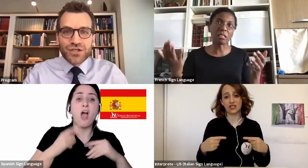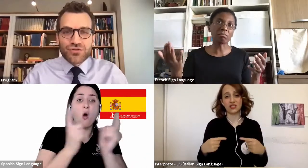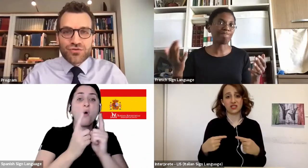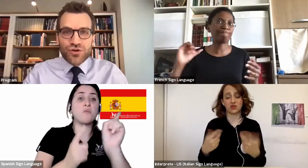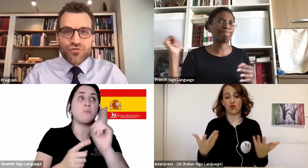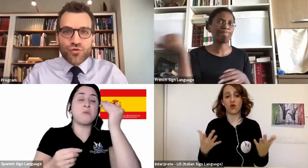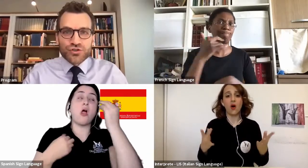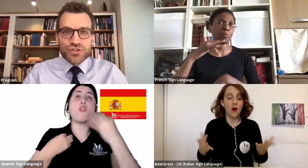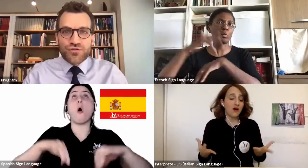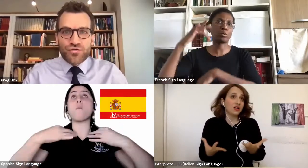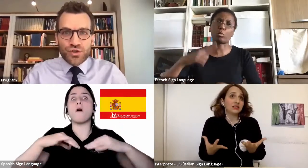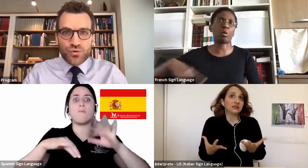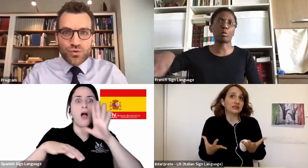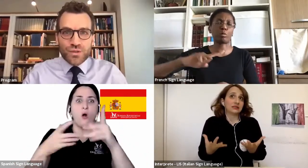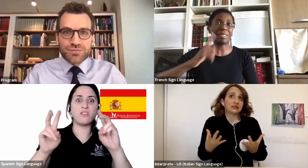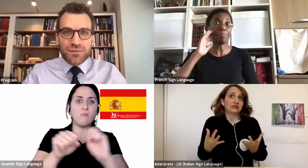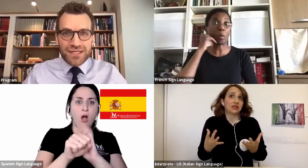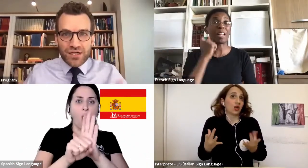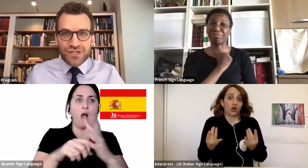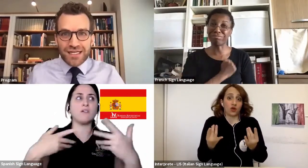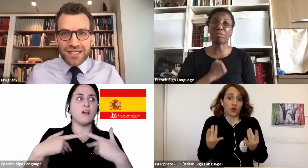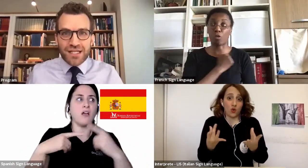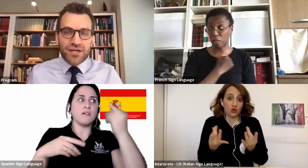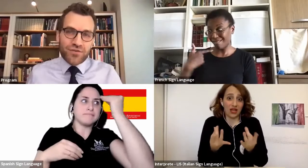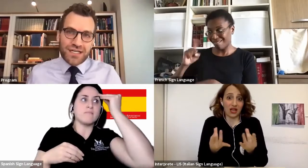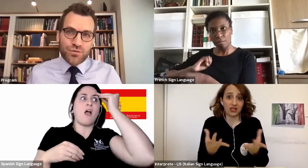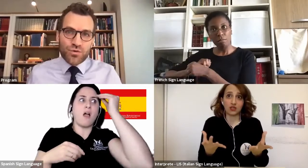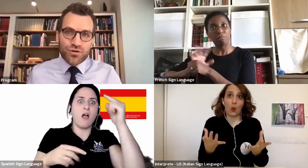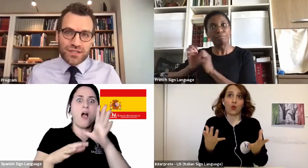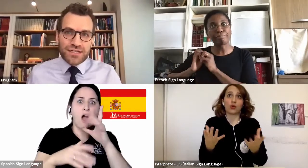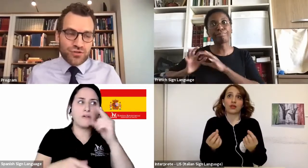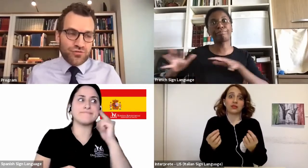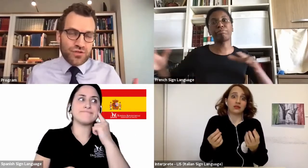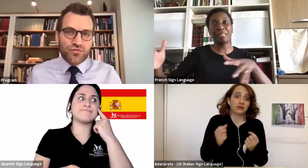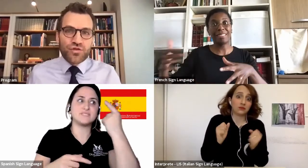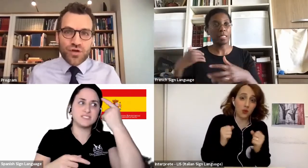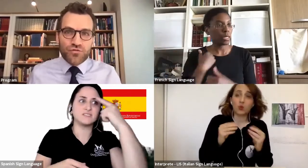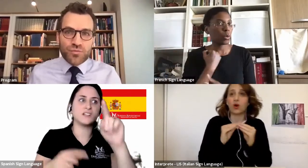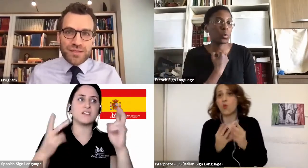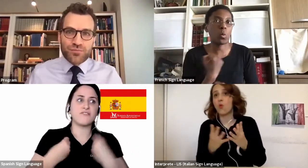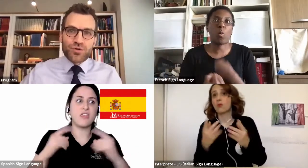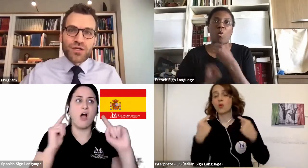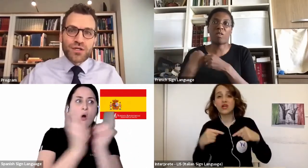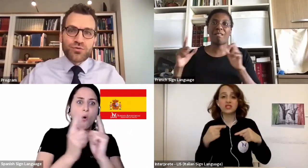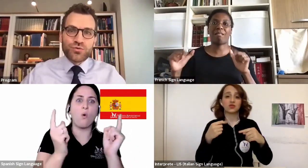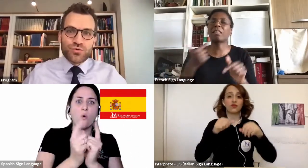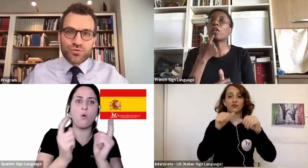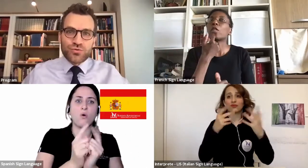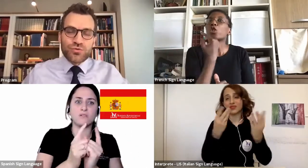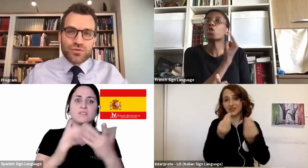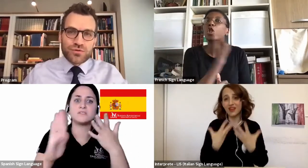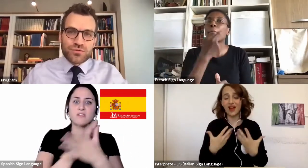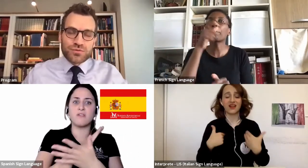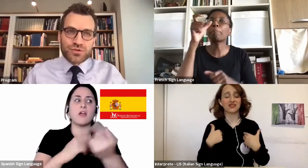to the unfortunate few, which may be in our daily life, our daily world, any sort of the few, a few people who